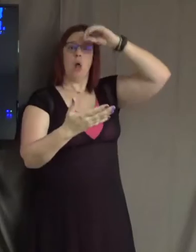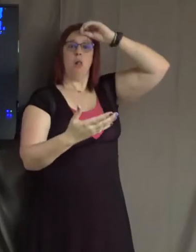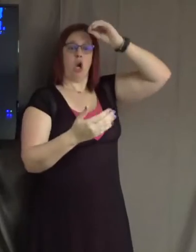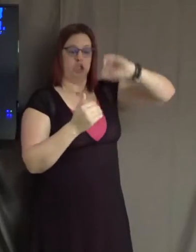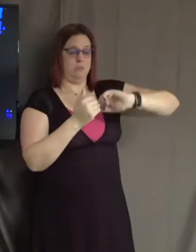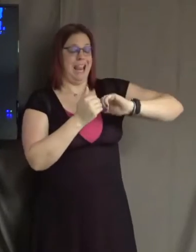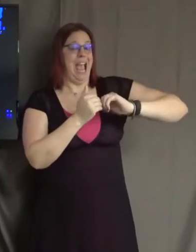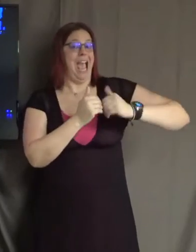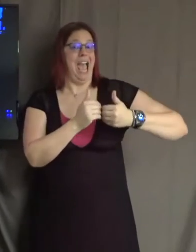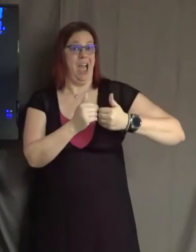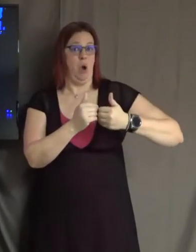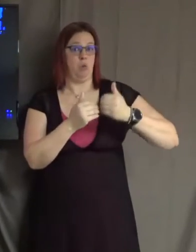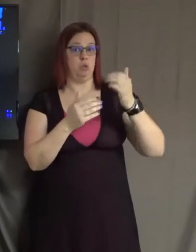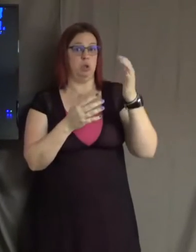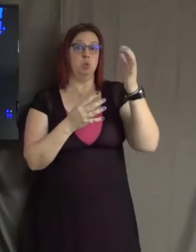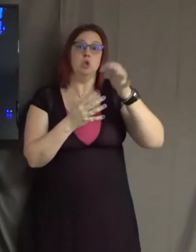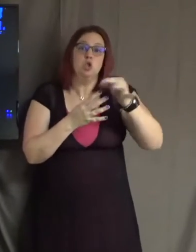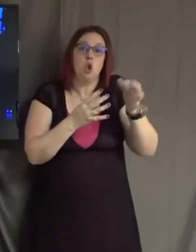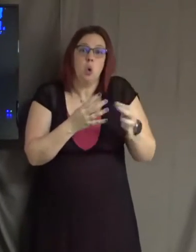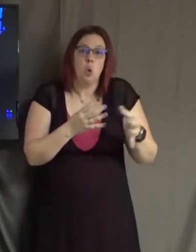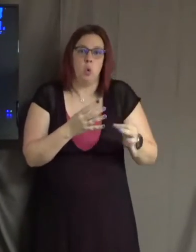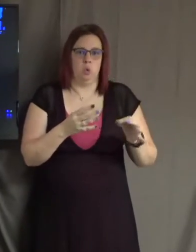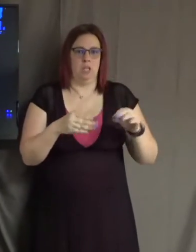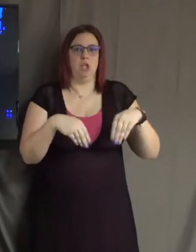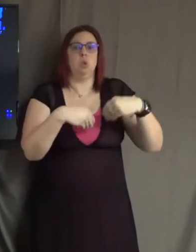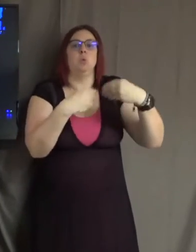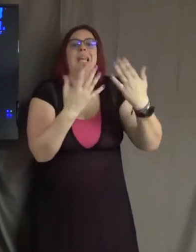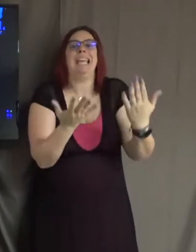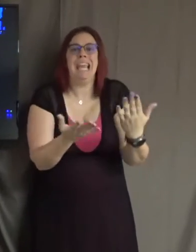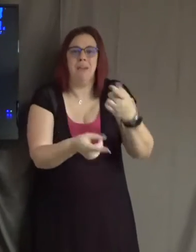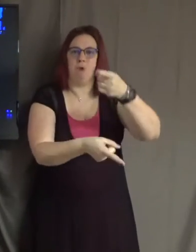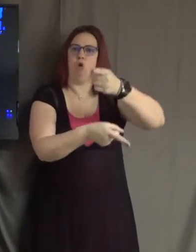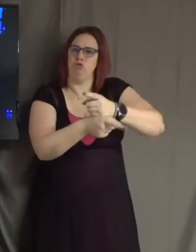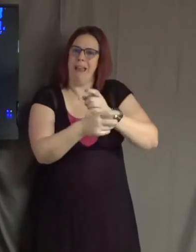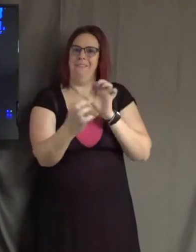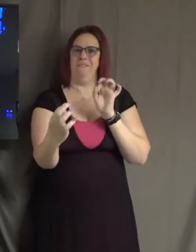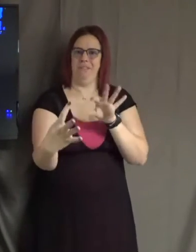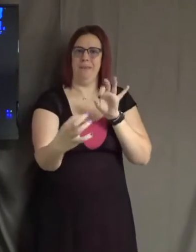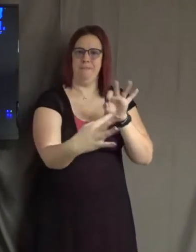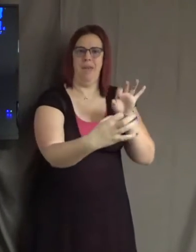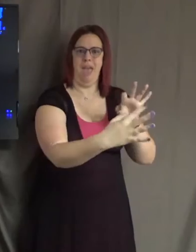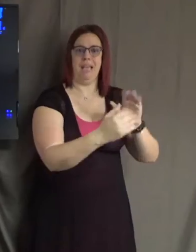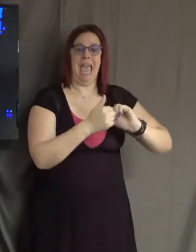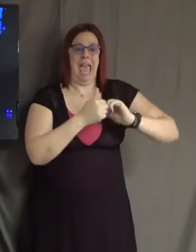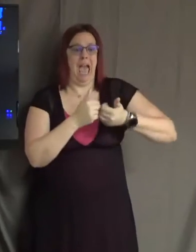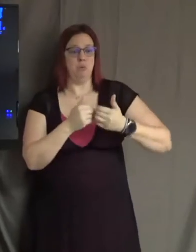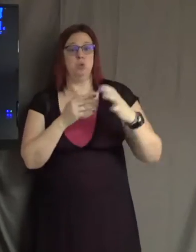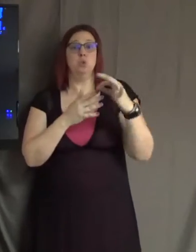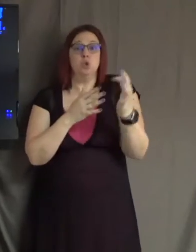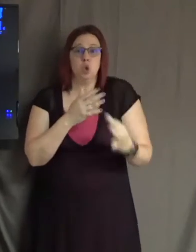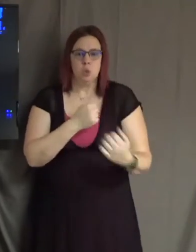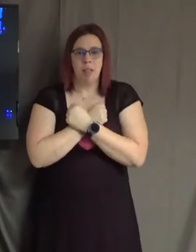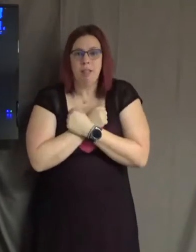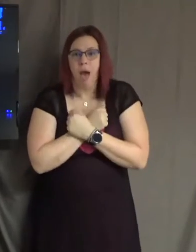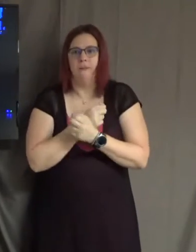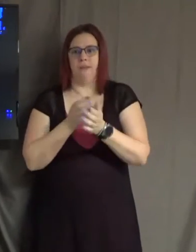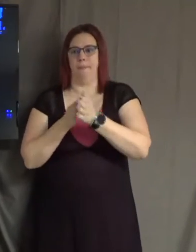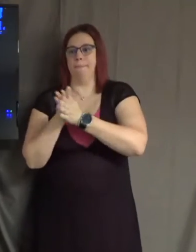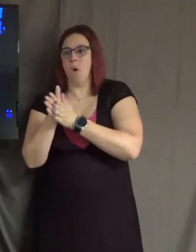choose to give. How to be in a place of love. How to be motivated from love and not motivated from righteousness